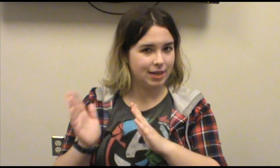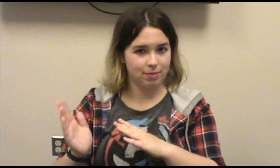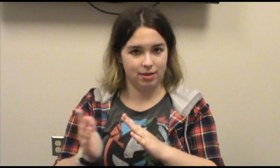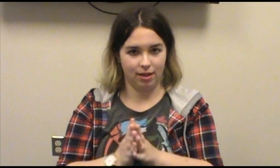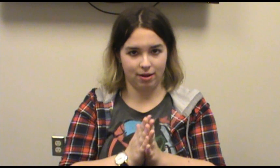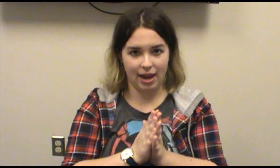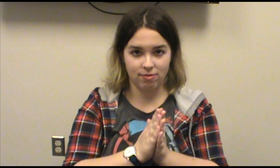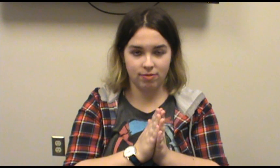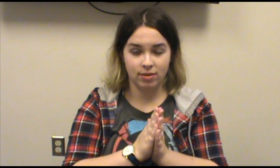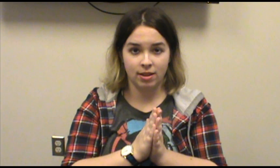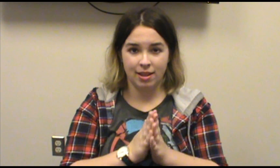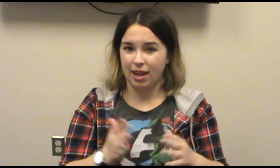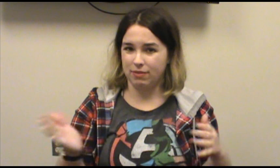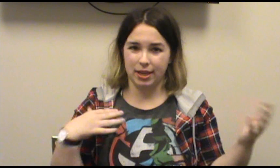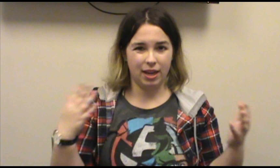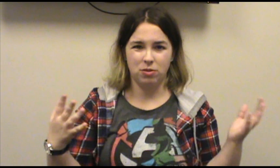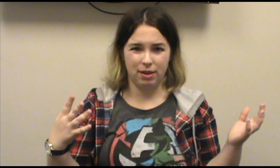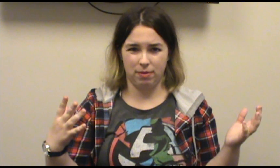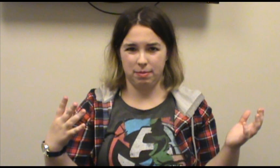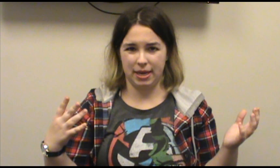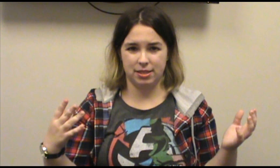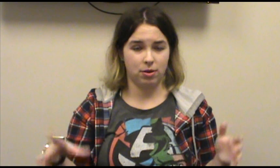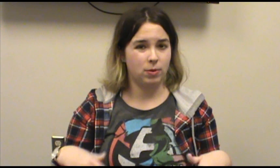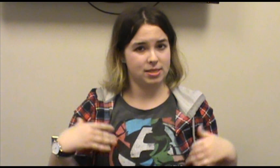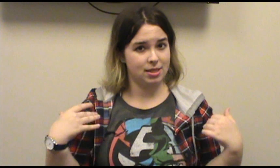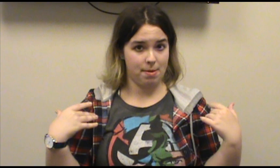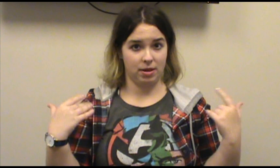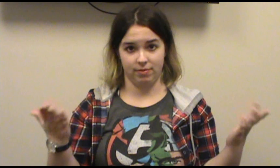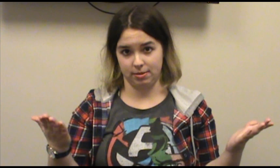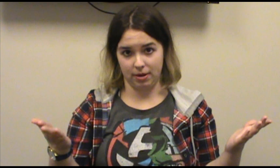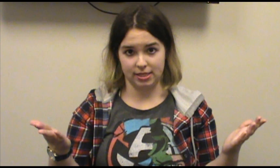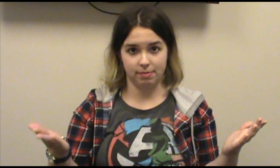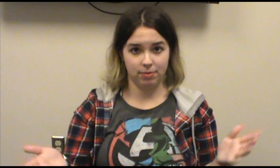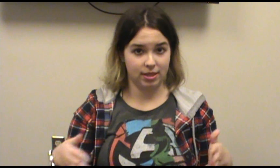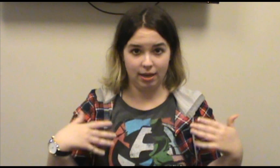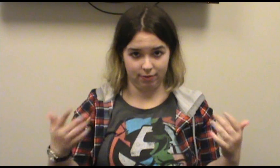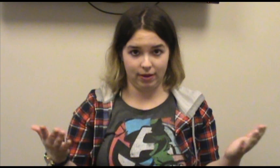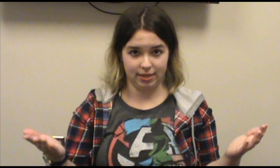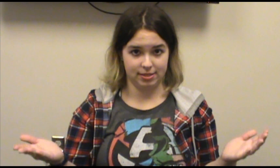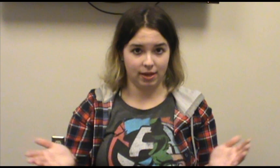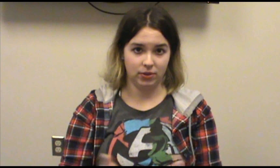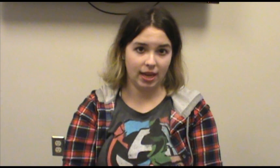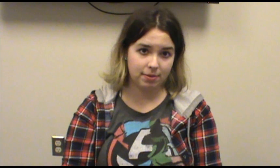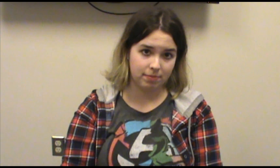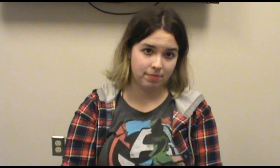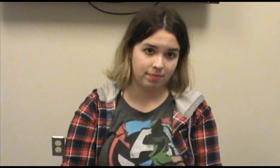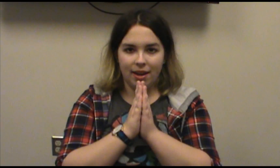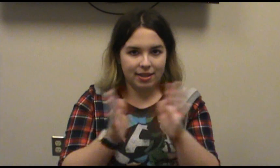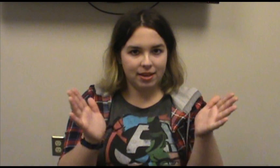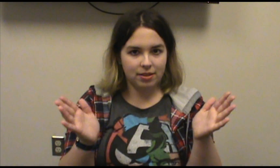get rid of the other half. I feel like I knew that from the beginning, so it wasn't that big of a surprise to me when they all finally discovered that. And then all